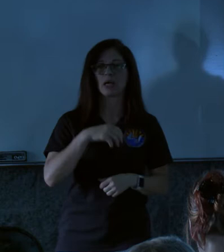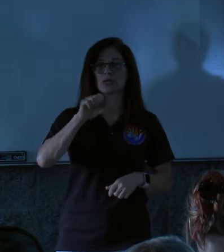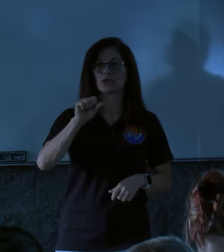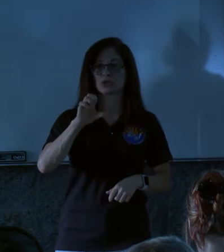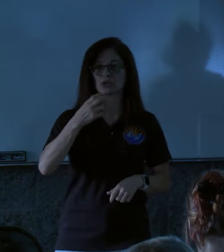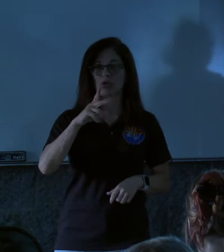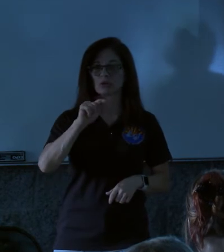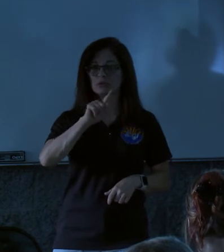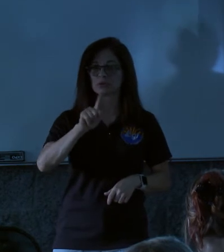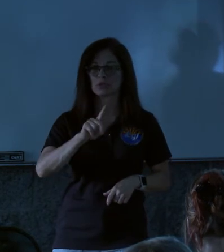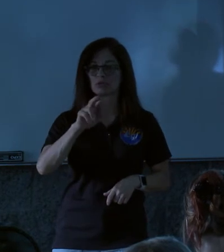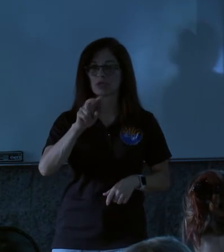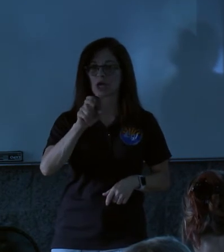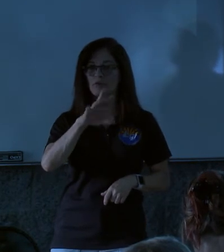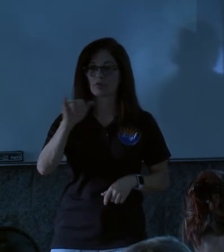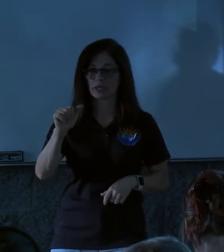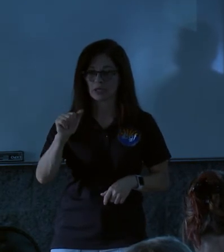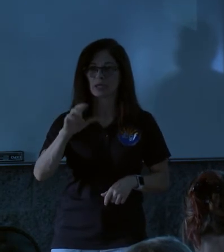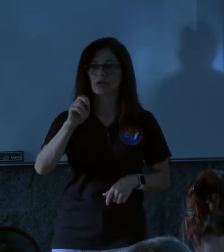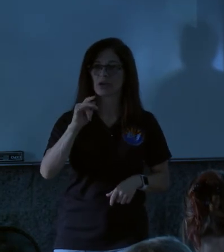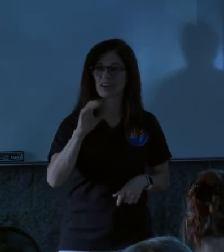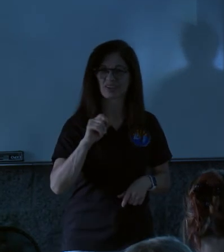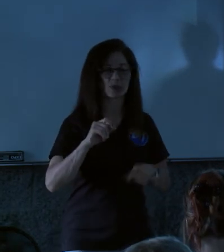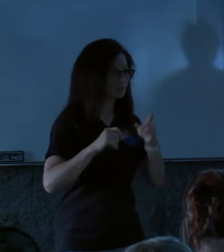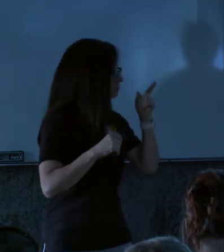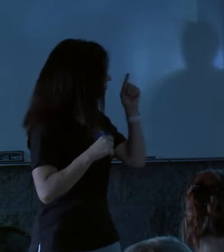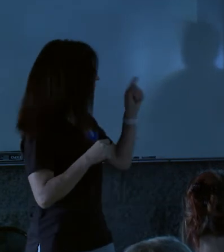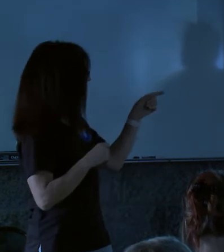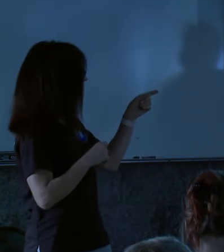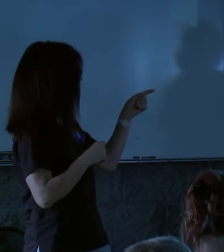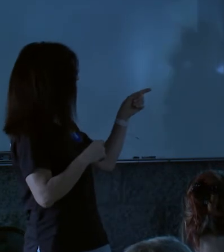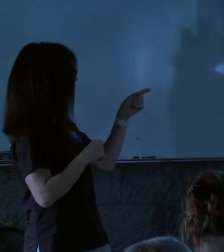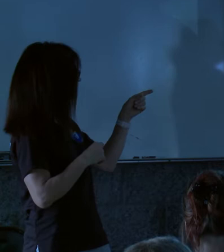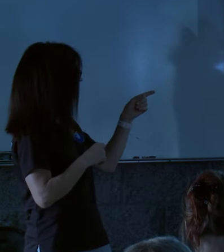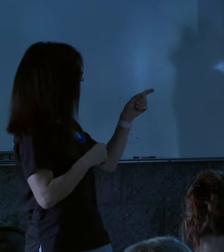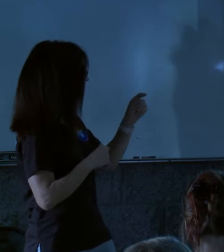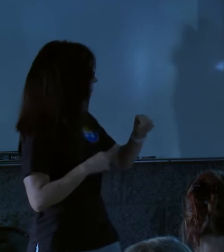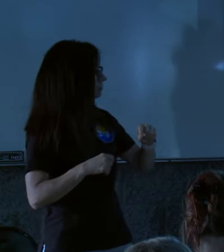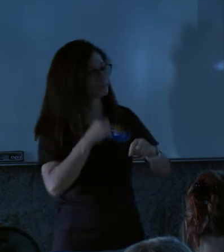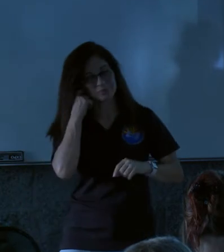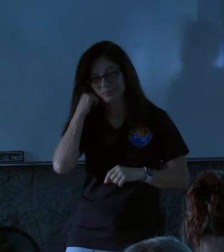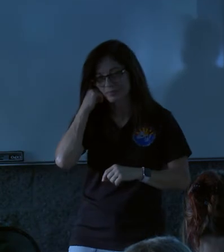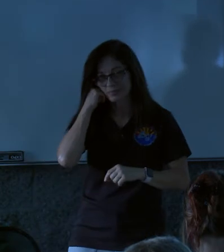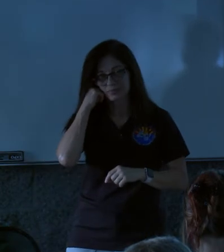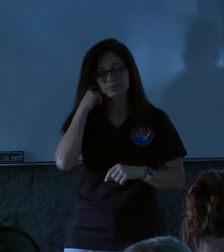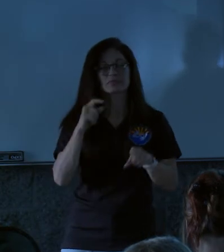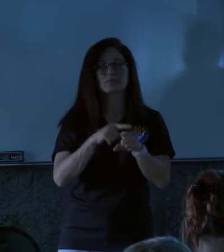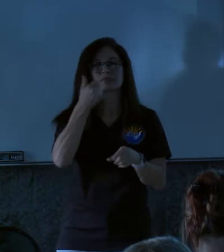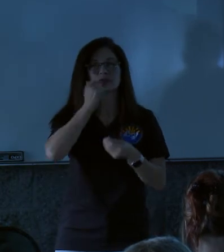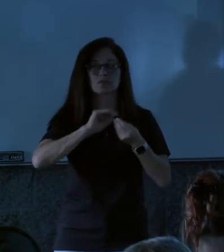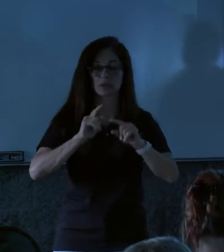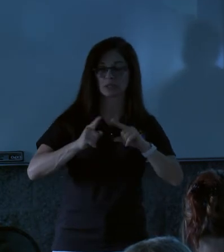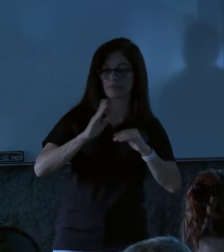kokino.az.gov. I'll get back to you and I'll make sure that you get routed to the right folks. And then this is the phone number. It's